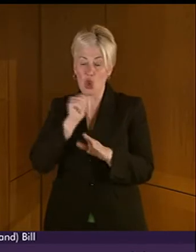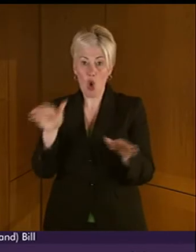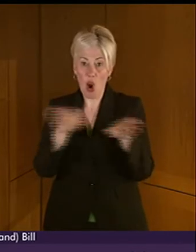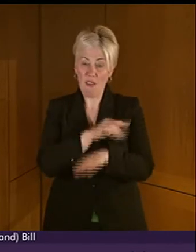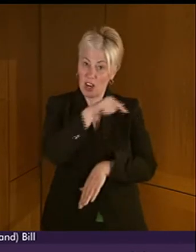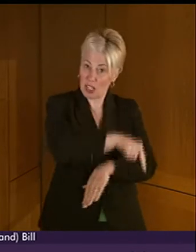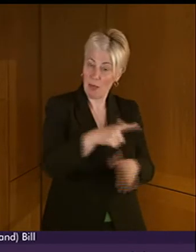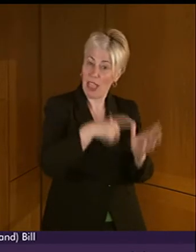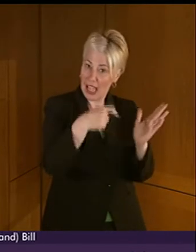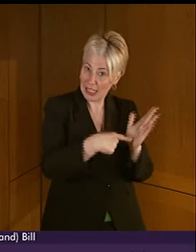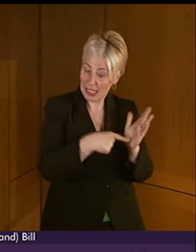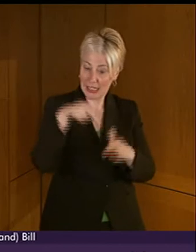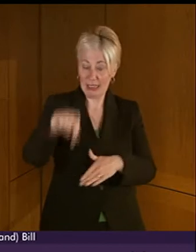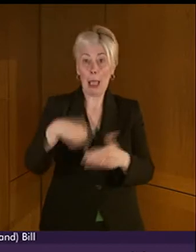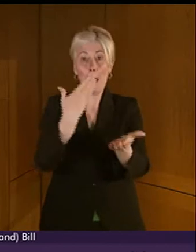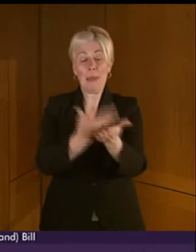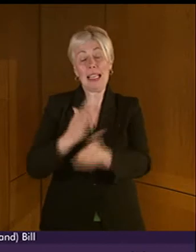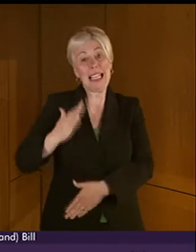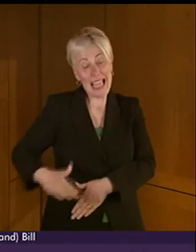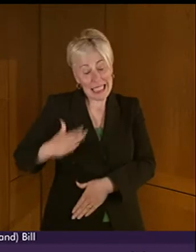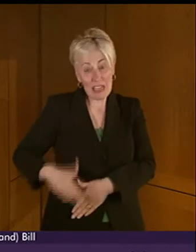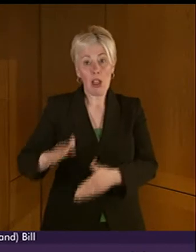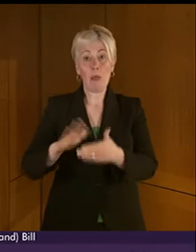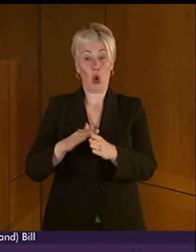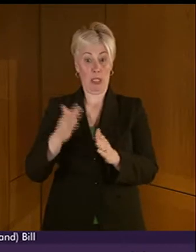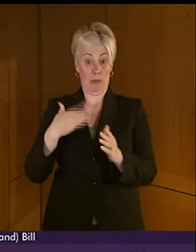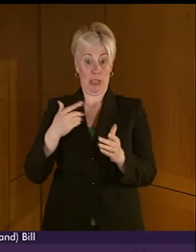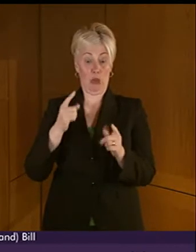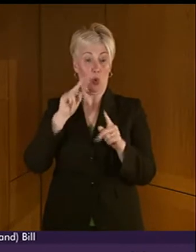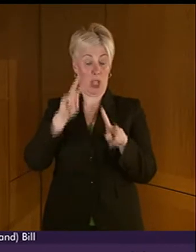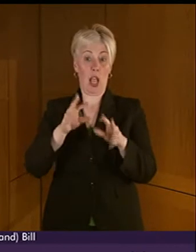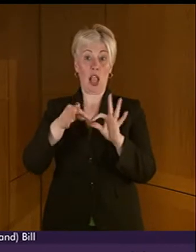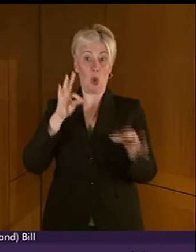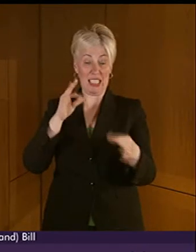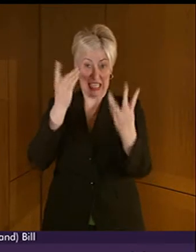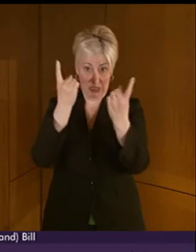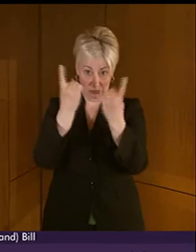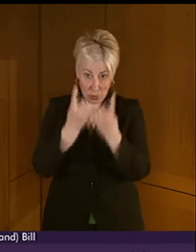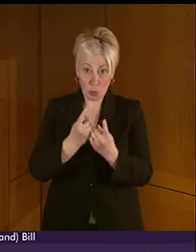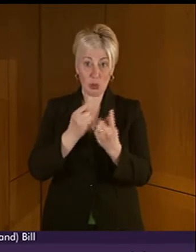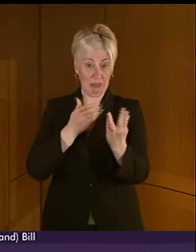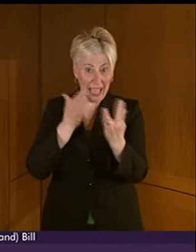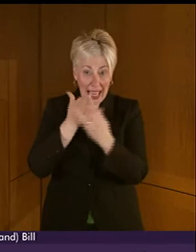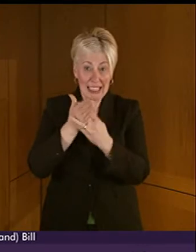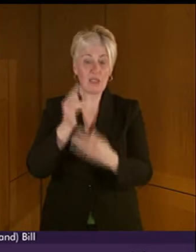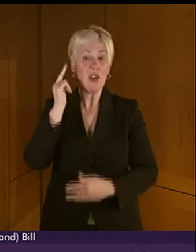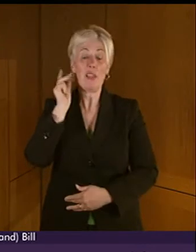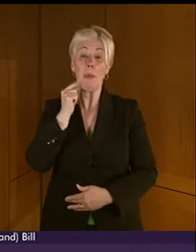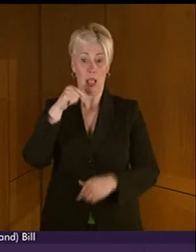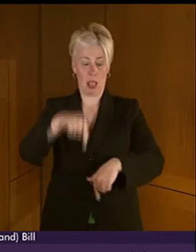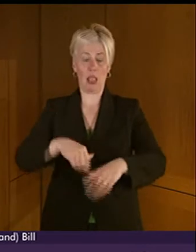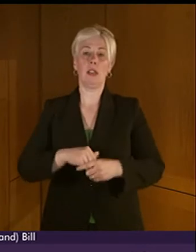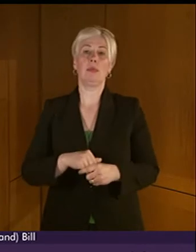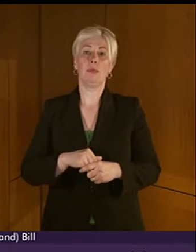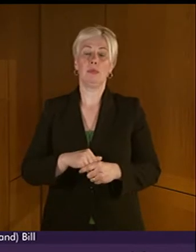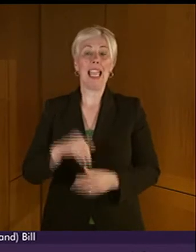as it is about a language and it is difficult to fit linguistic issues into legislation designed for disability. Many deaf